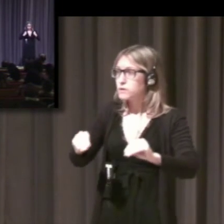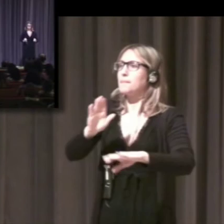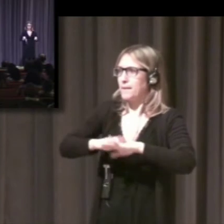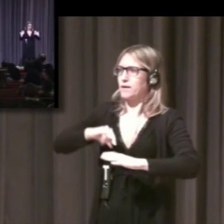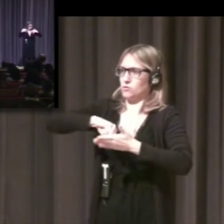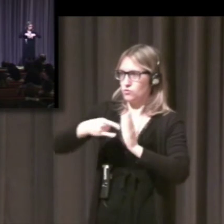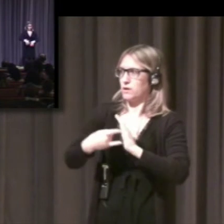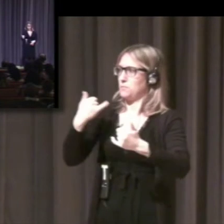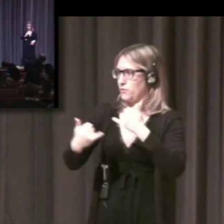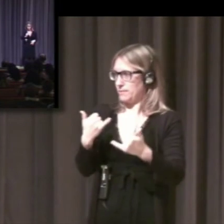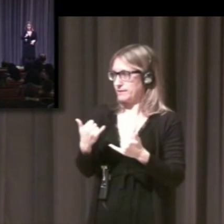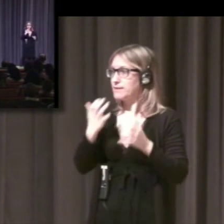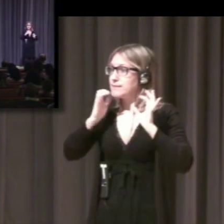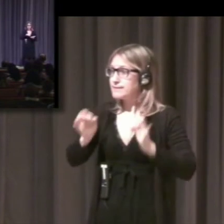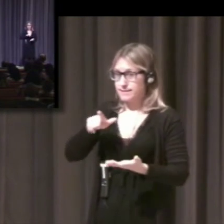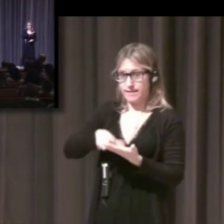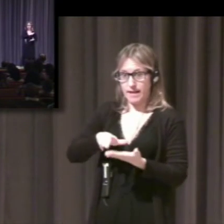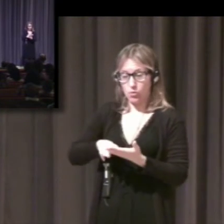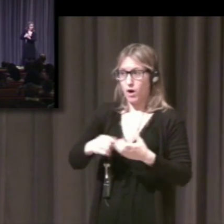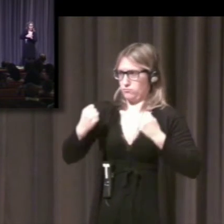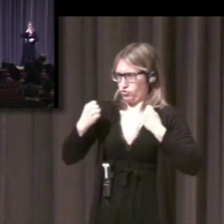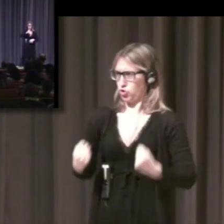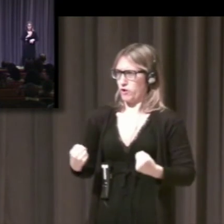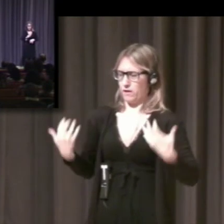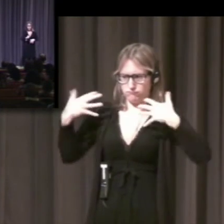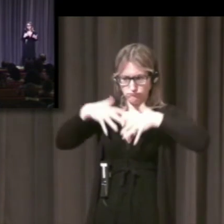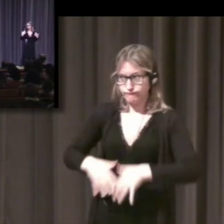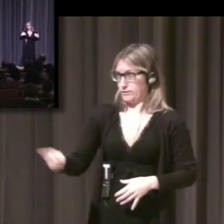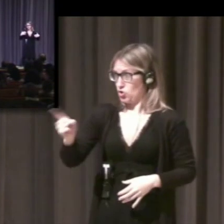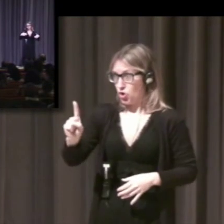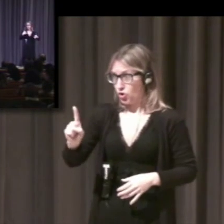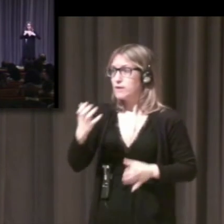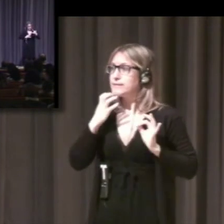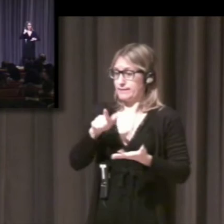you hit a new problem and you're in trouble.